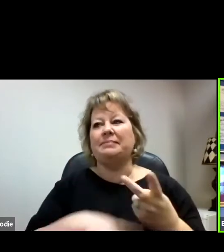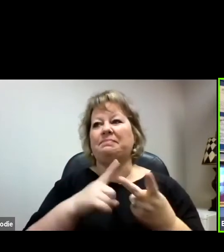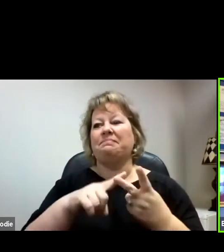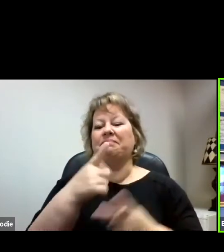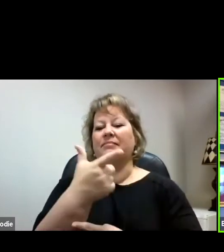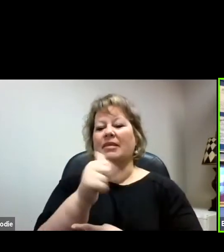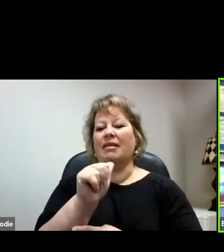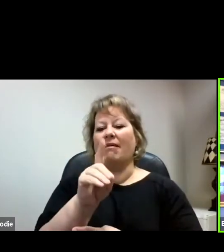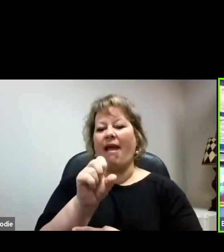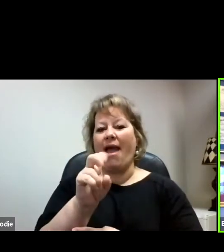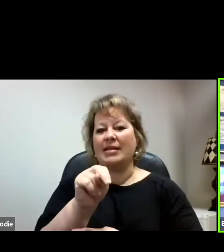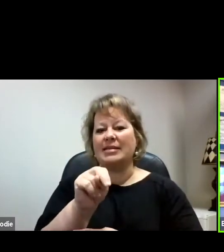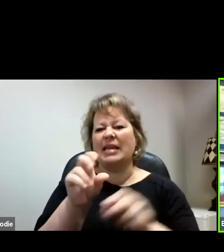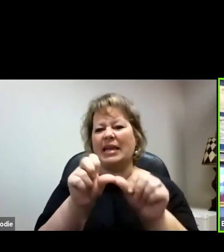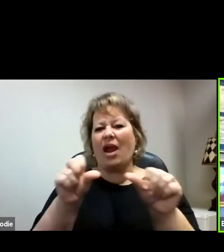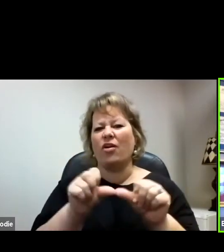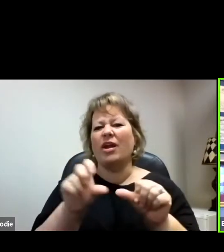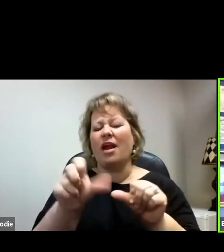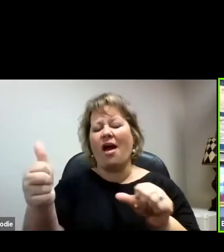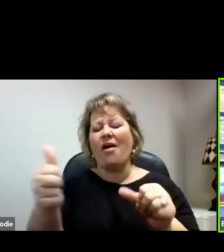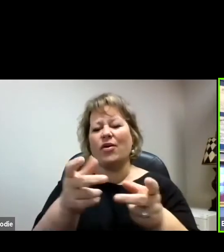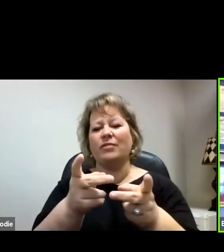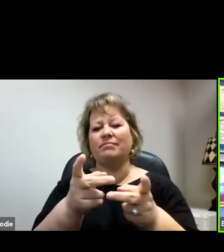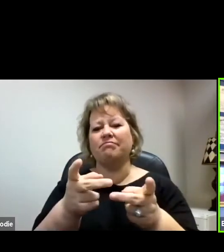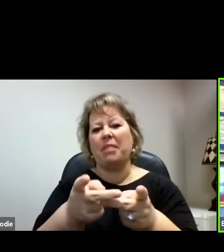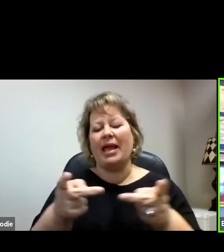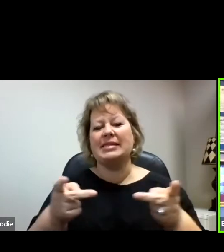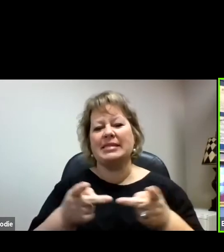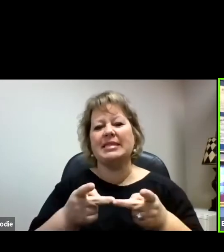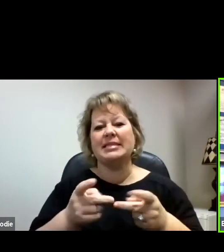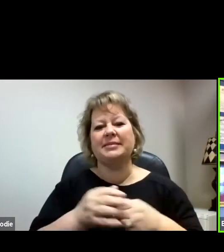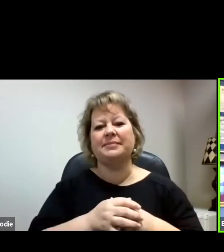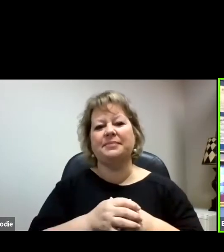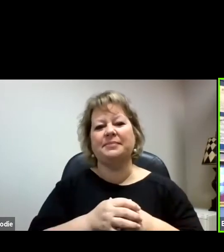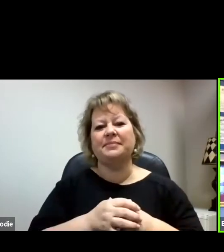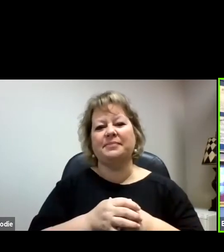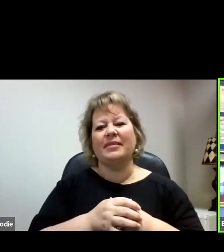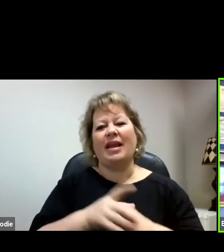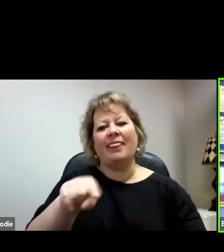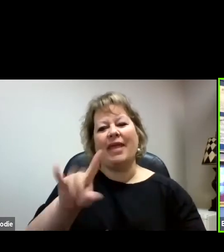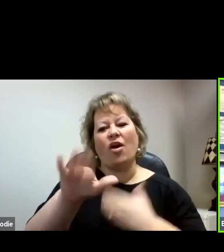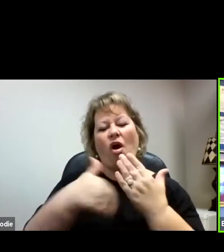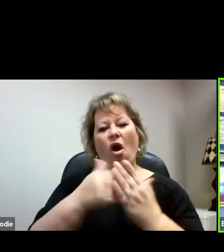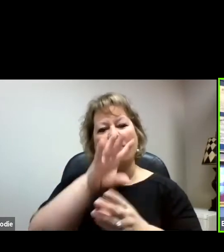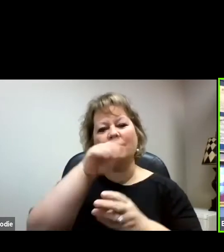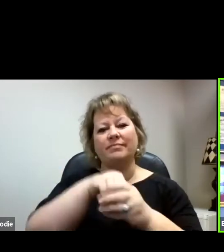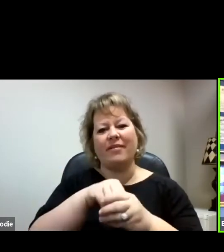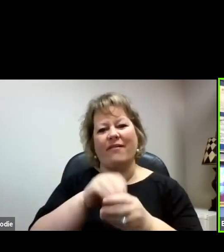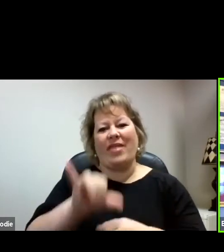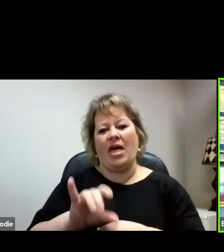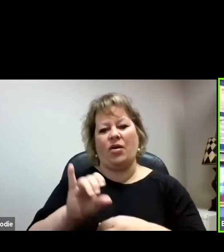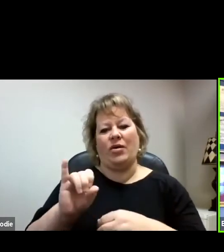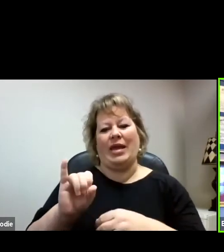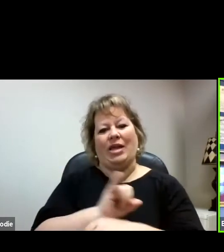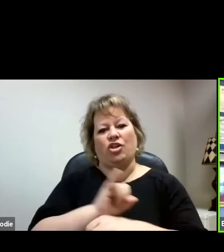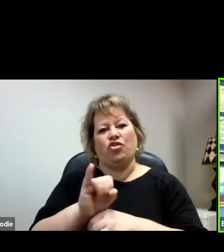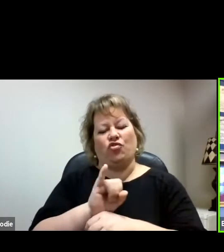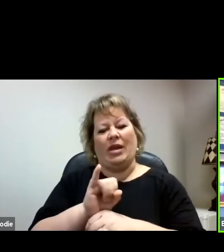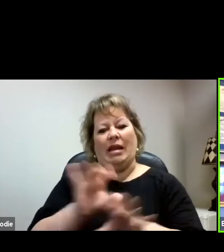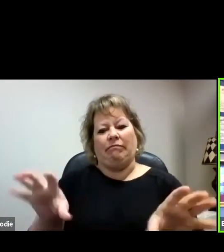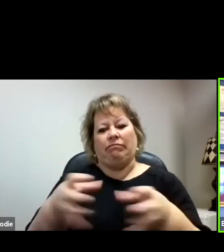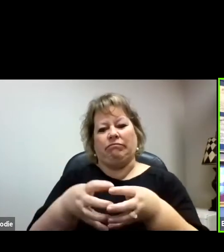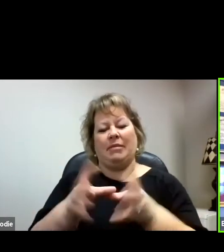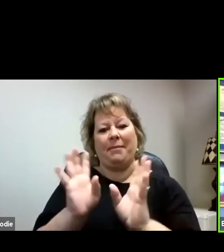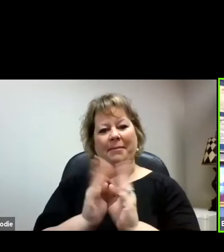Gadsden area, and other places in those regions. And certainly are part of industry cluster meetings and